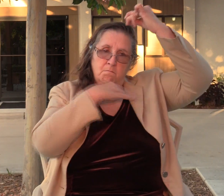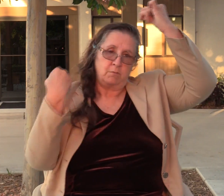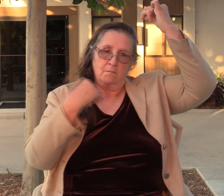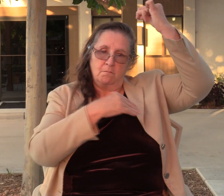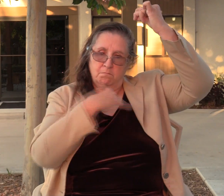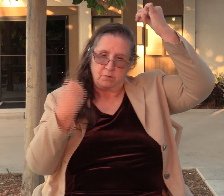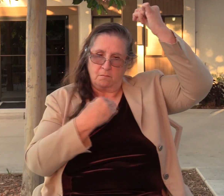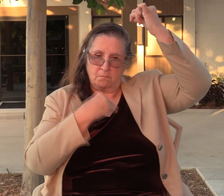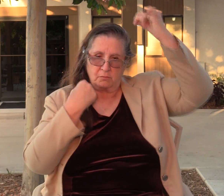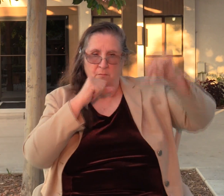a stone.